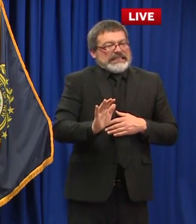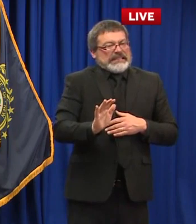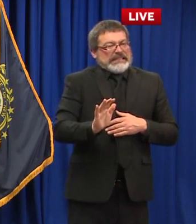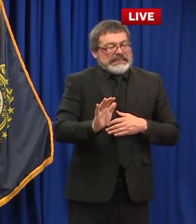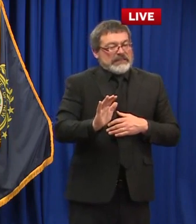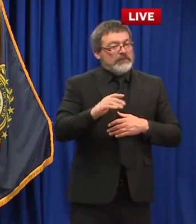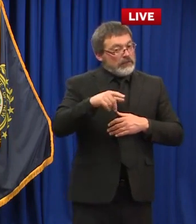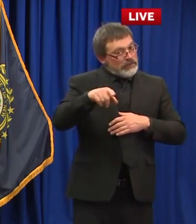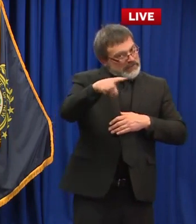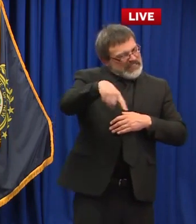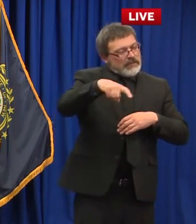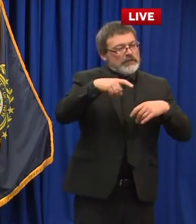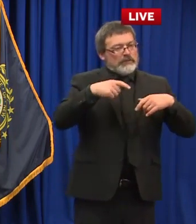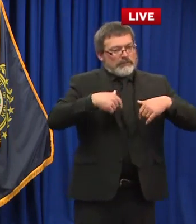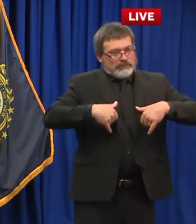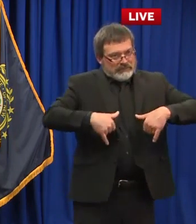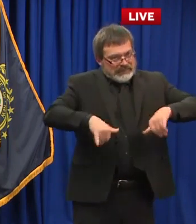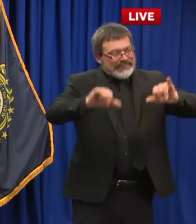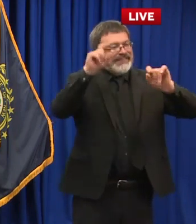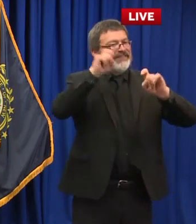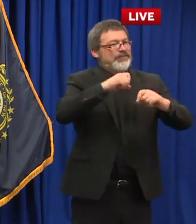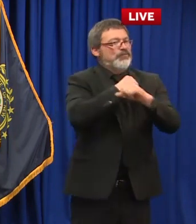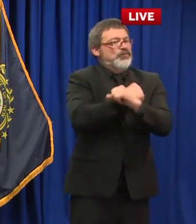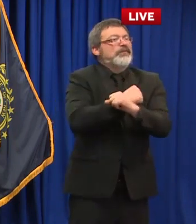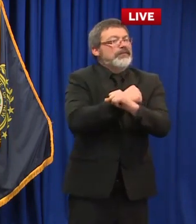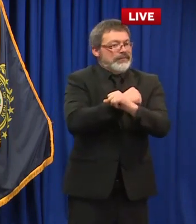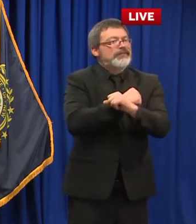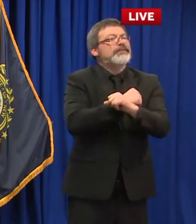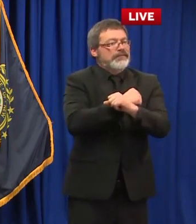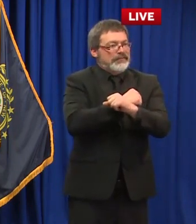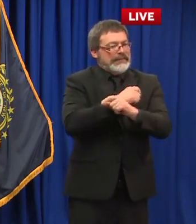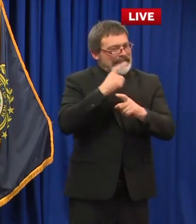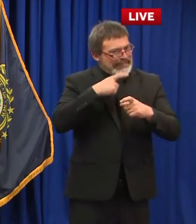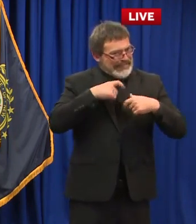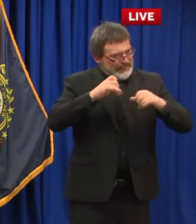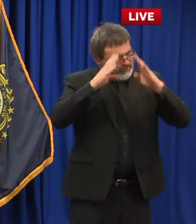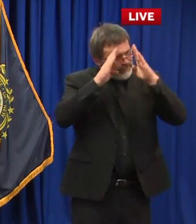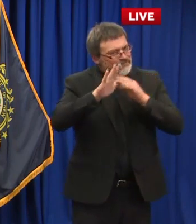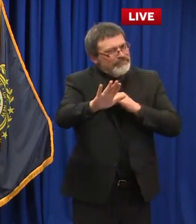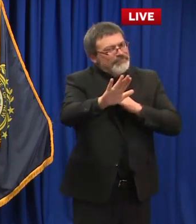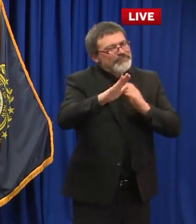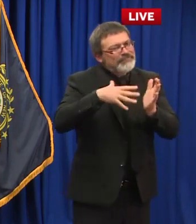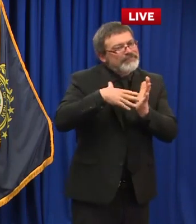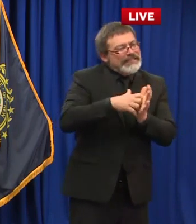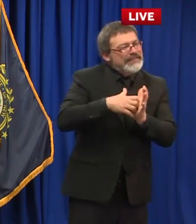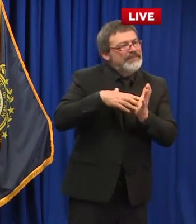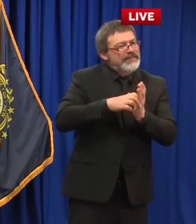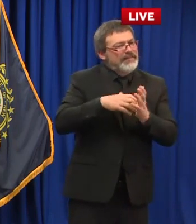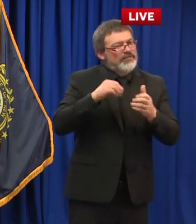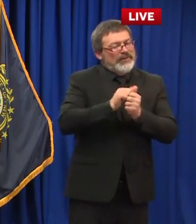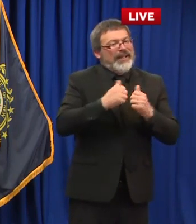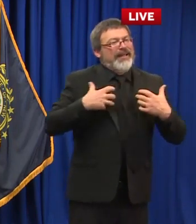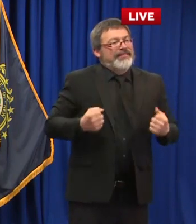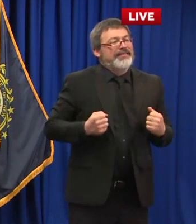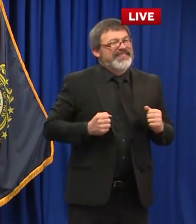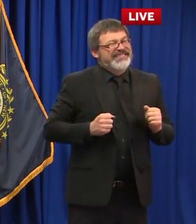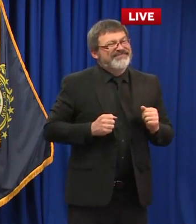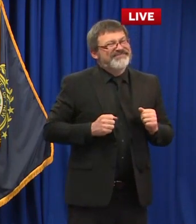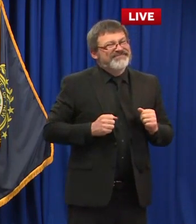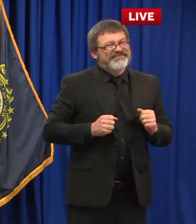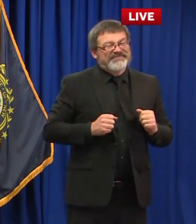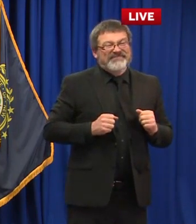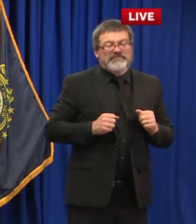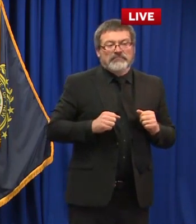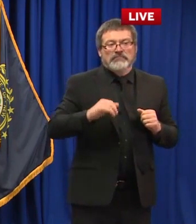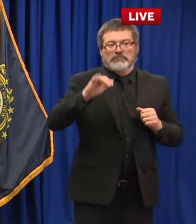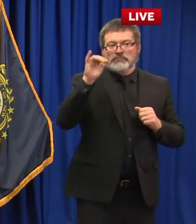message and and a warning and caution to those folks to really be careful um as they they may go out and about so um we really want to focus on those